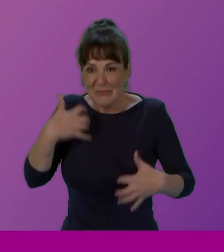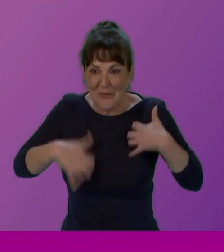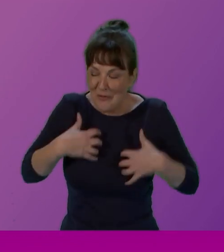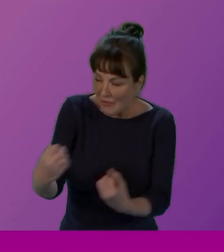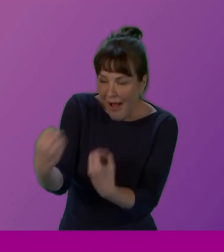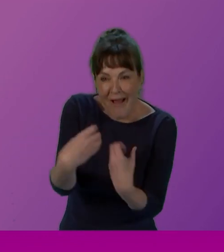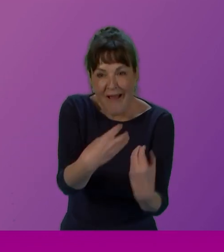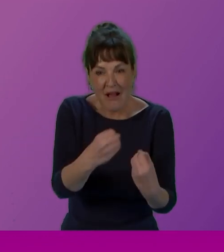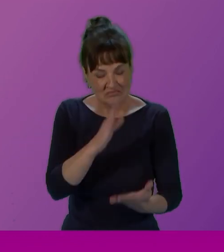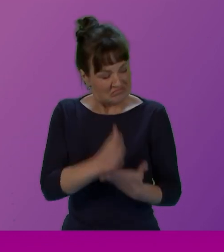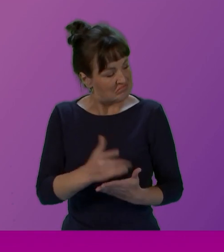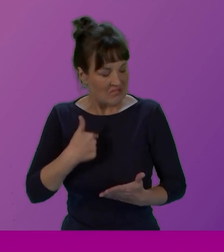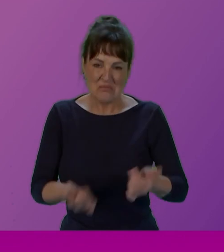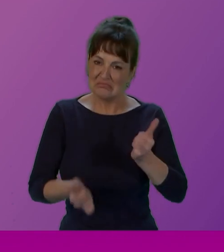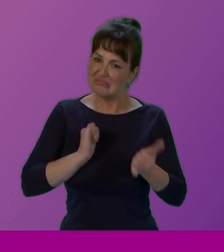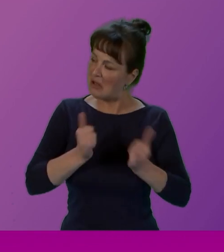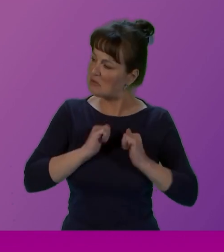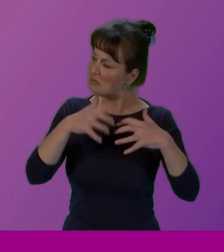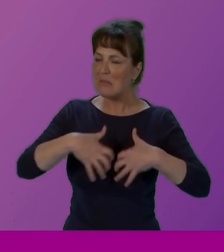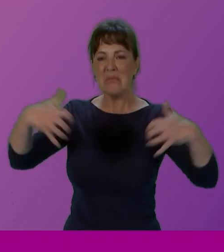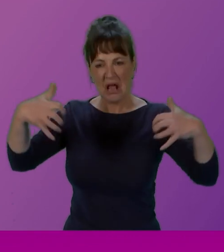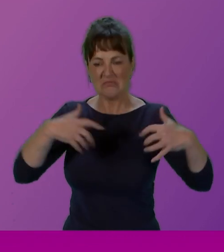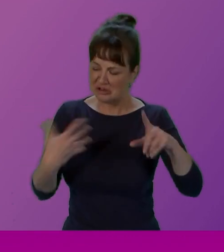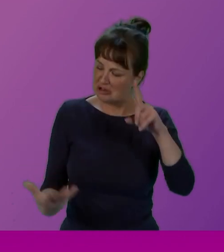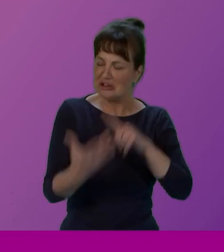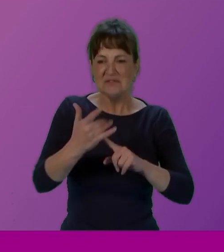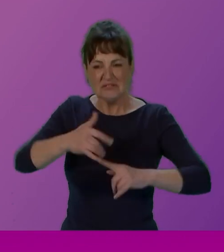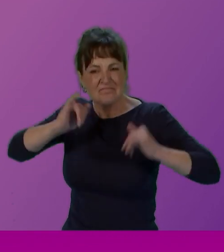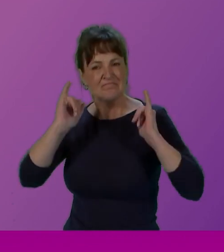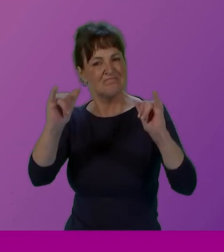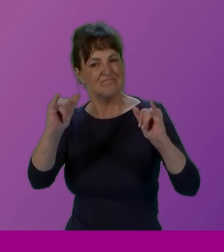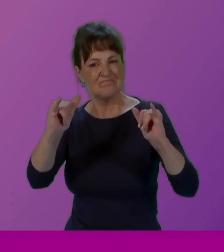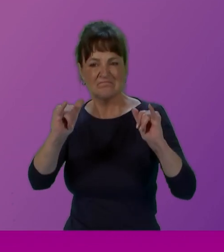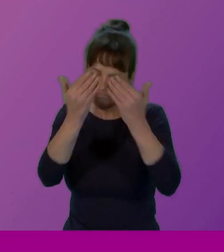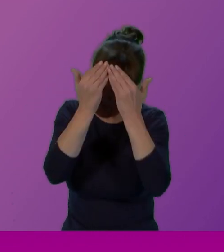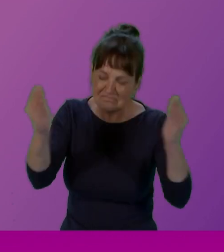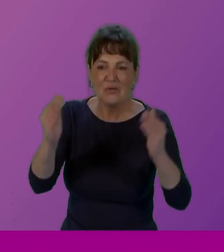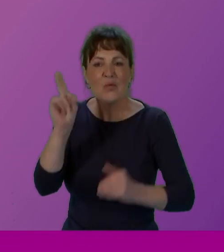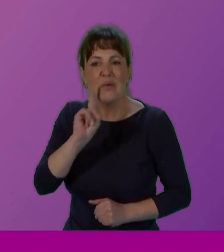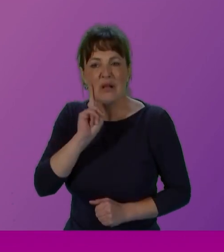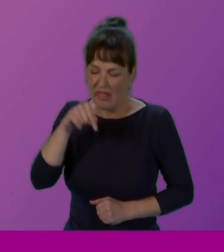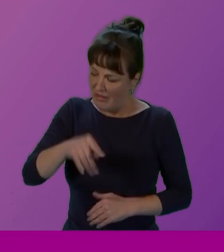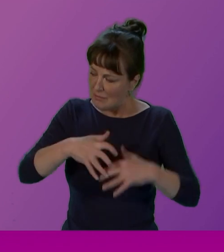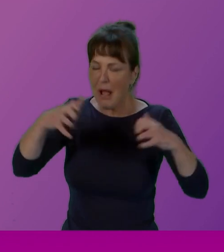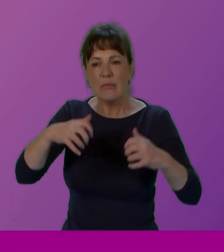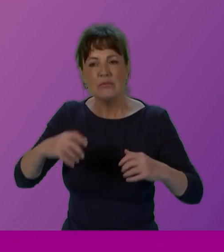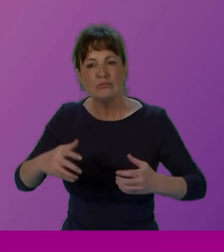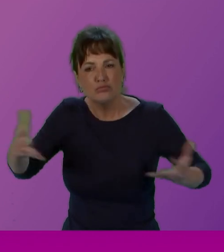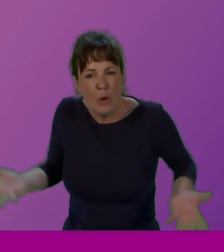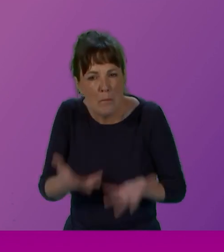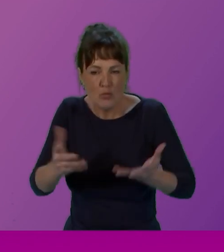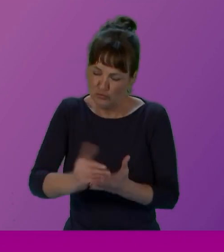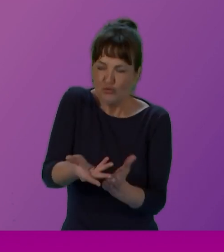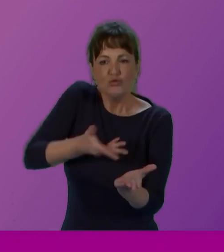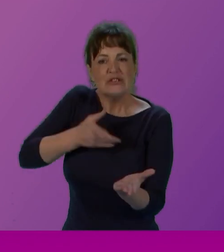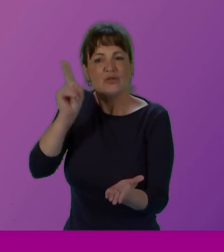And I am proud to be standing in a Parliament that achieves and celebrates women. A Parliament that promotes the rights of women. A Parliament where